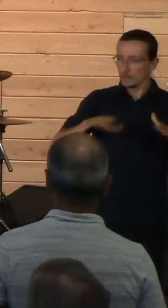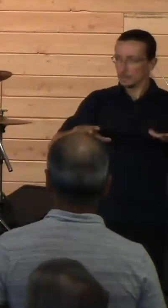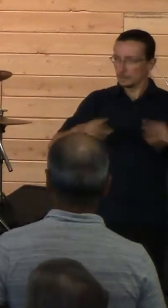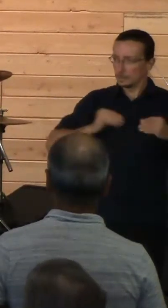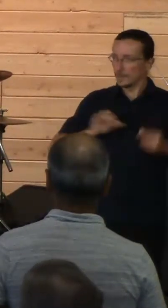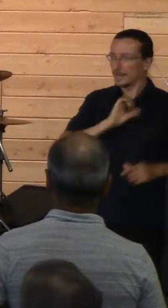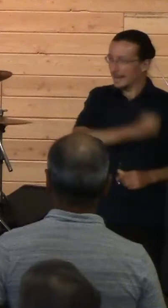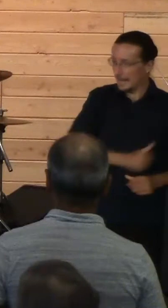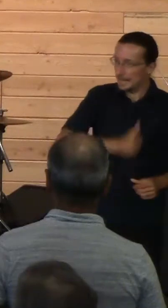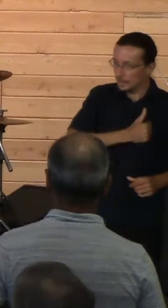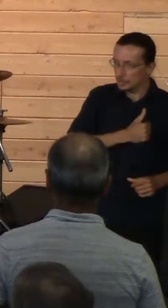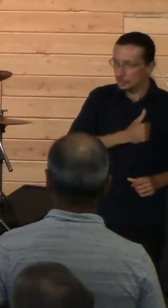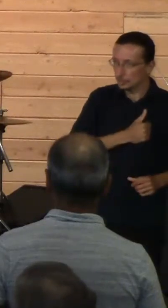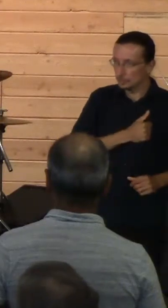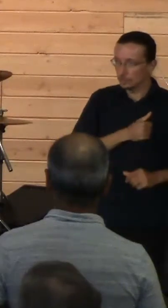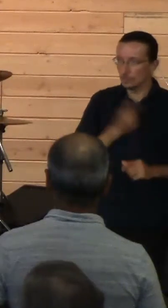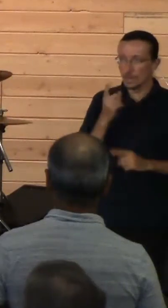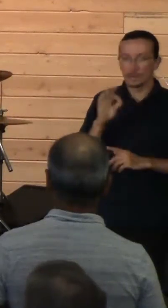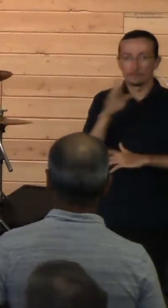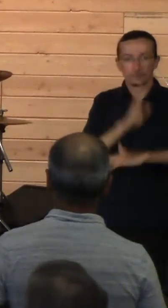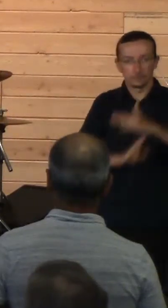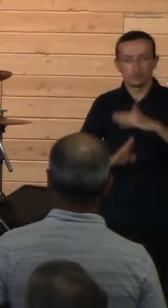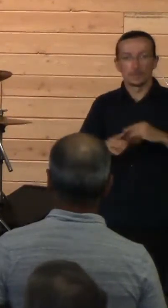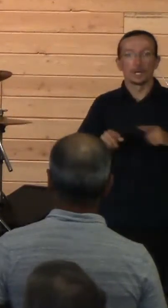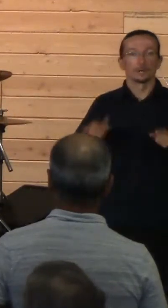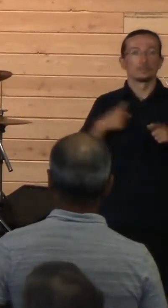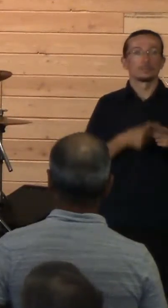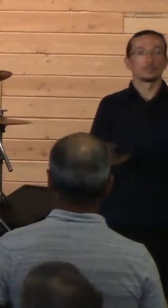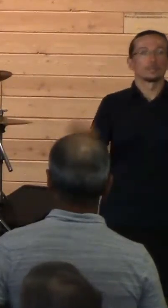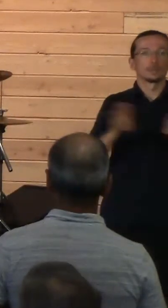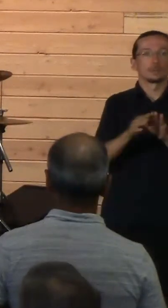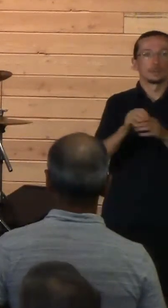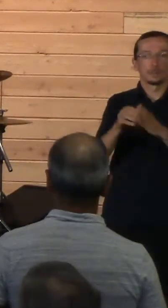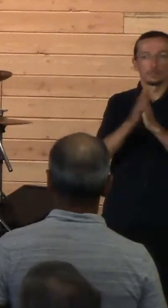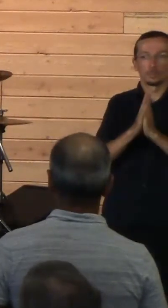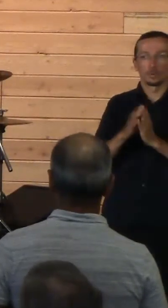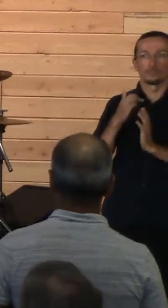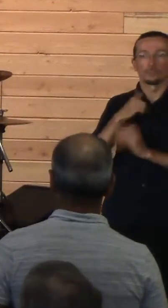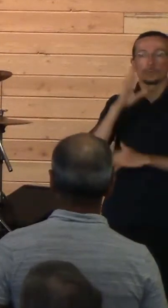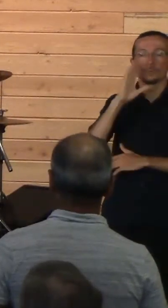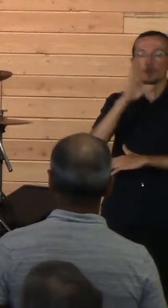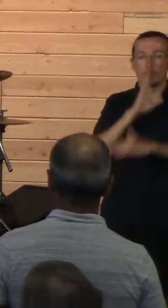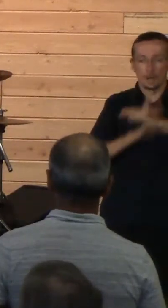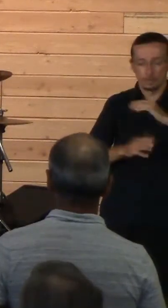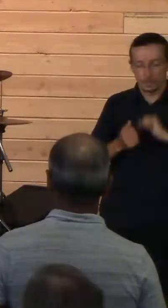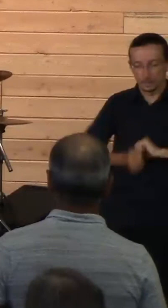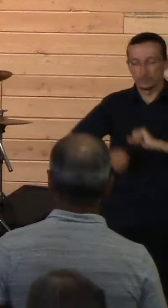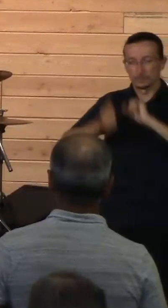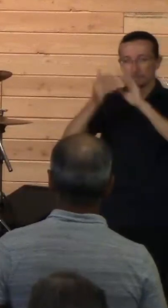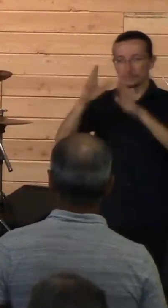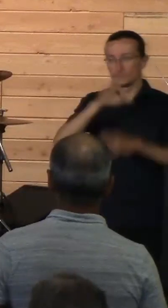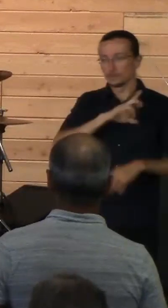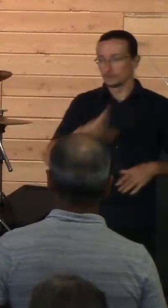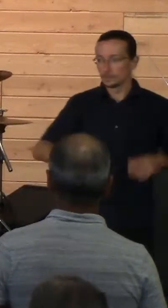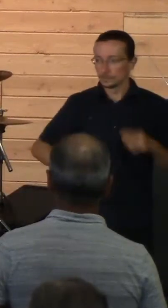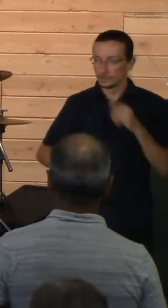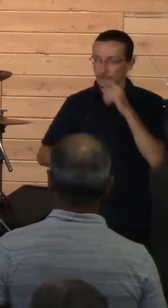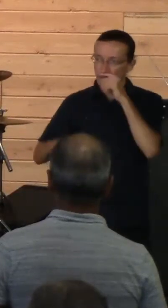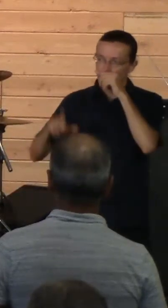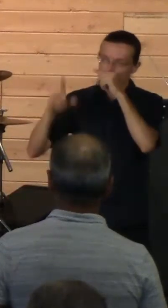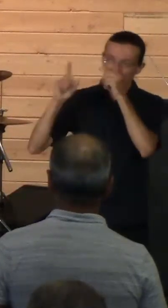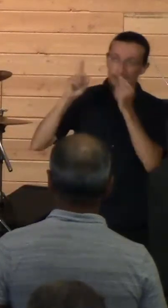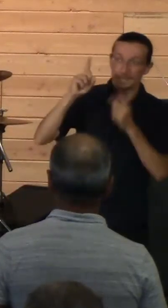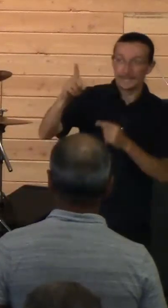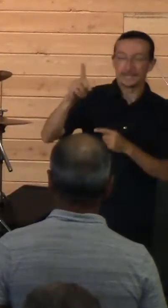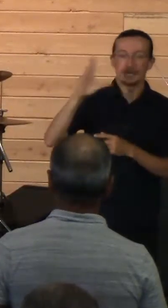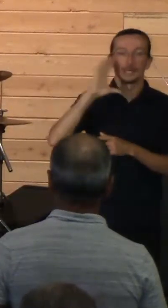As we close in prayer, that we would just come humbly before the Lord. Because he's the one who's going to